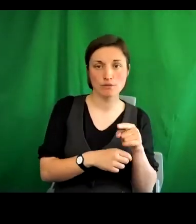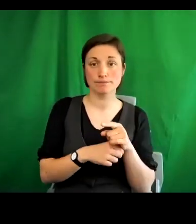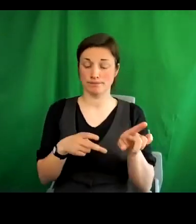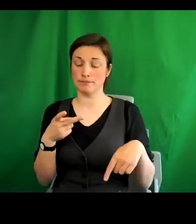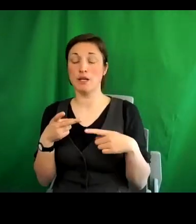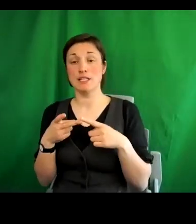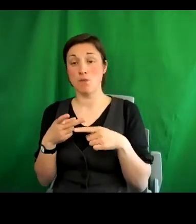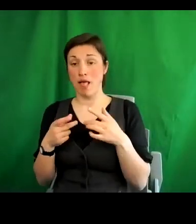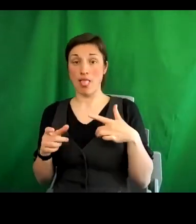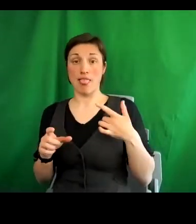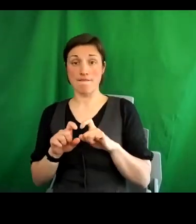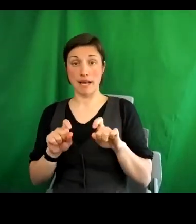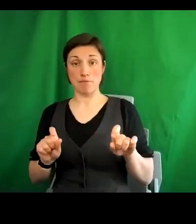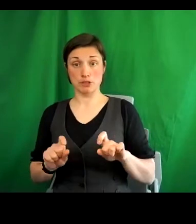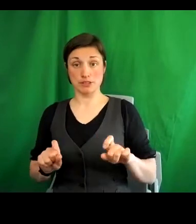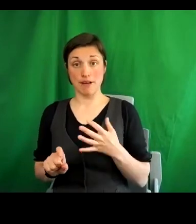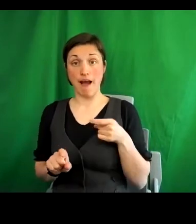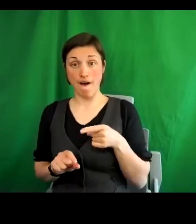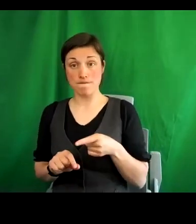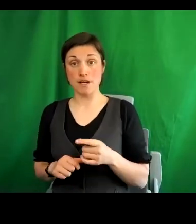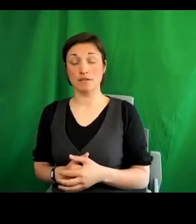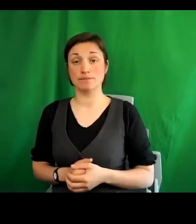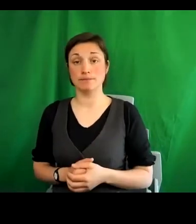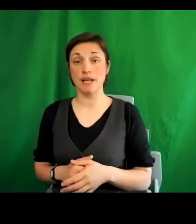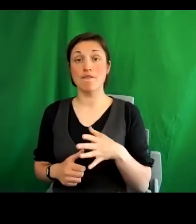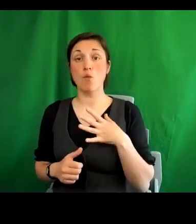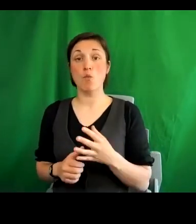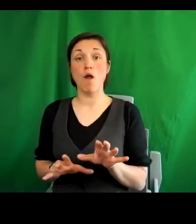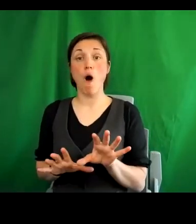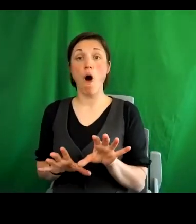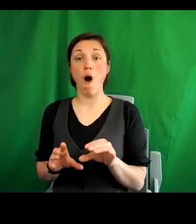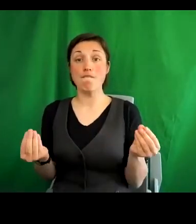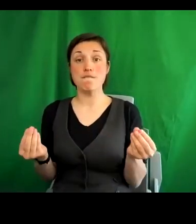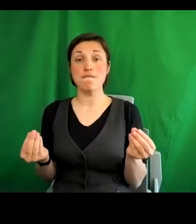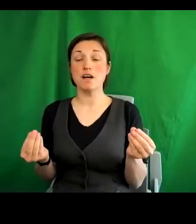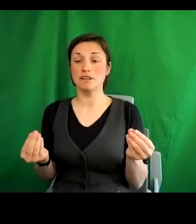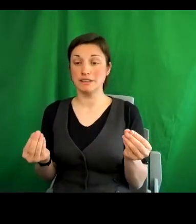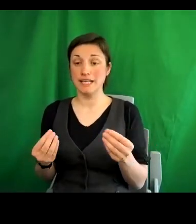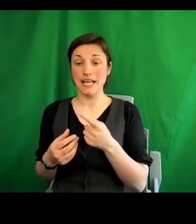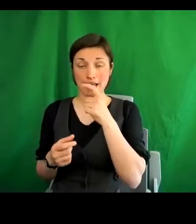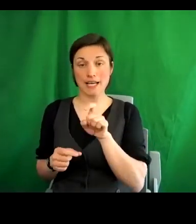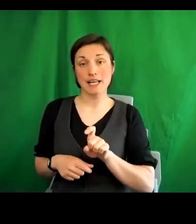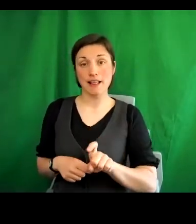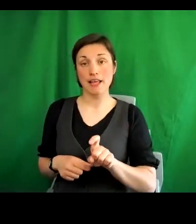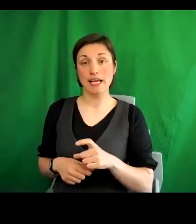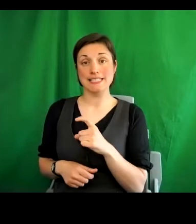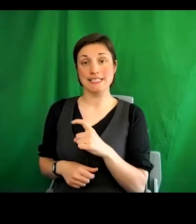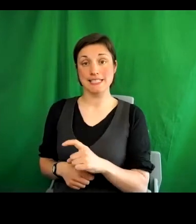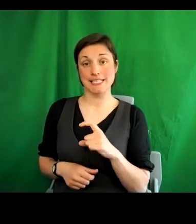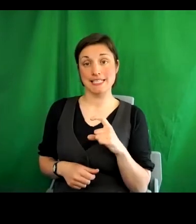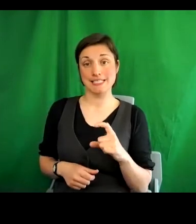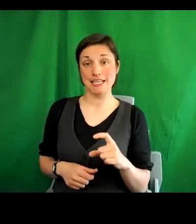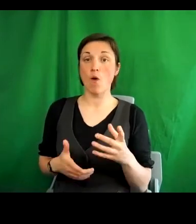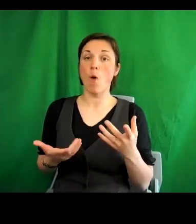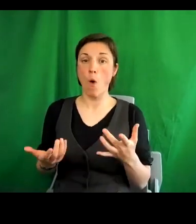is switched on. If you'd like to switch it off you can do so via the closed captions or live